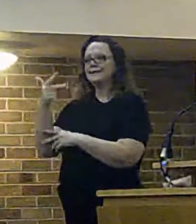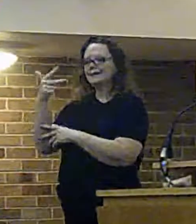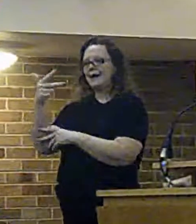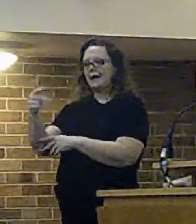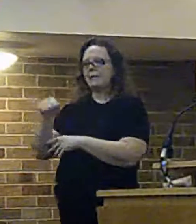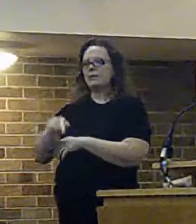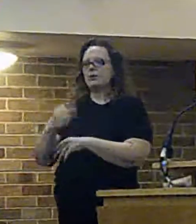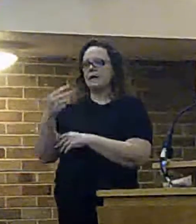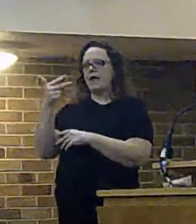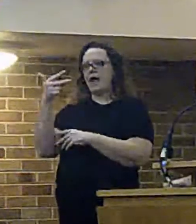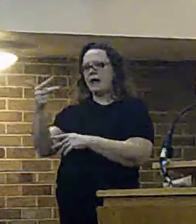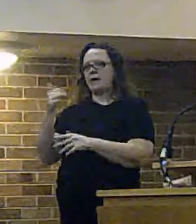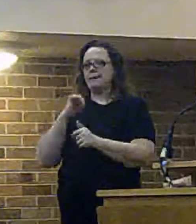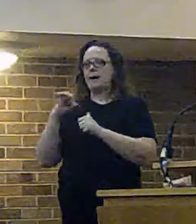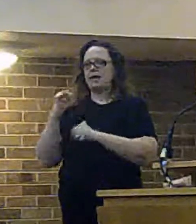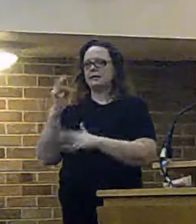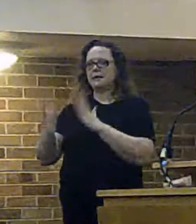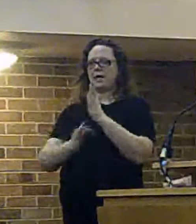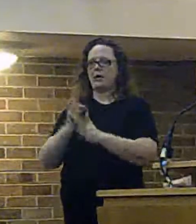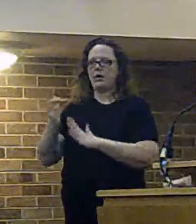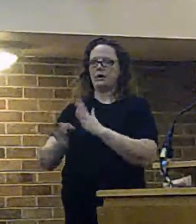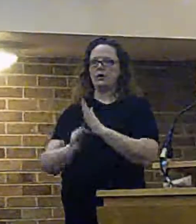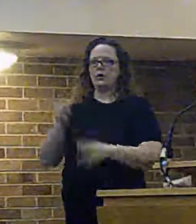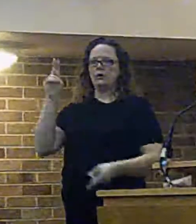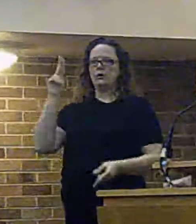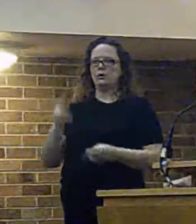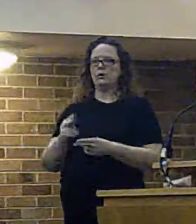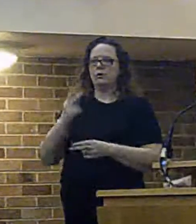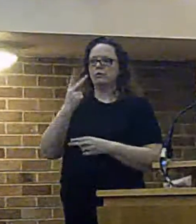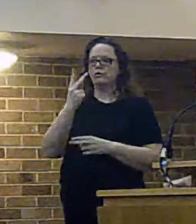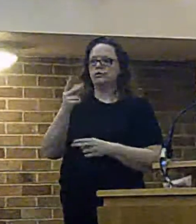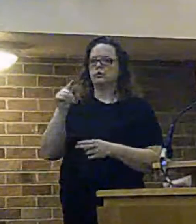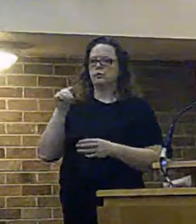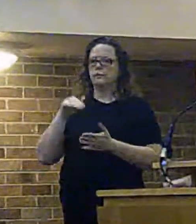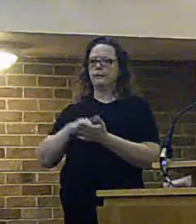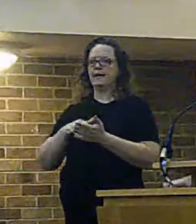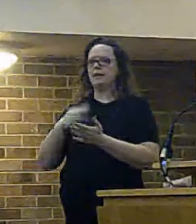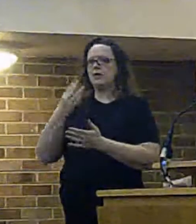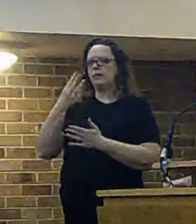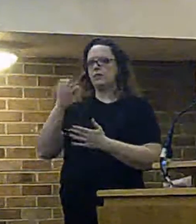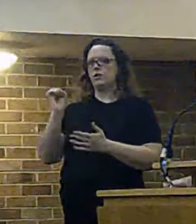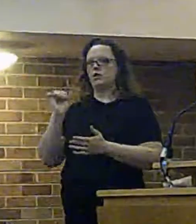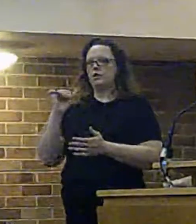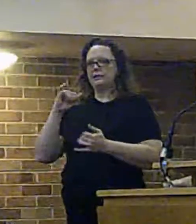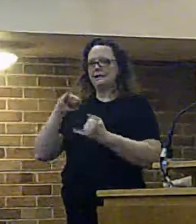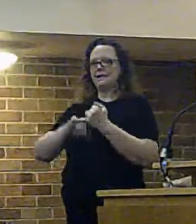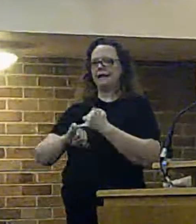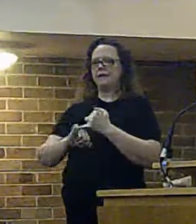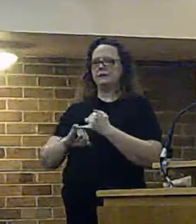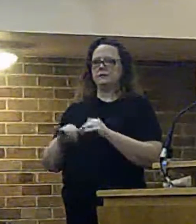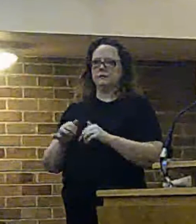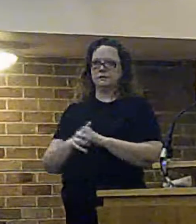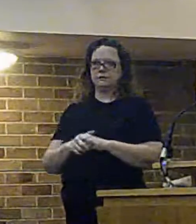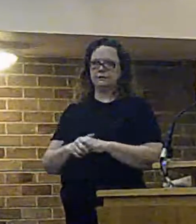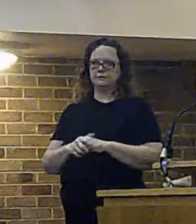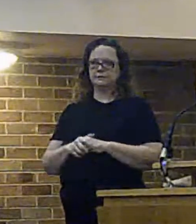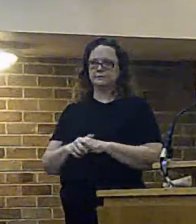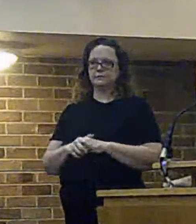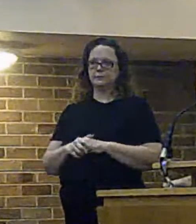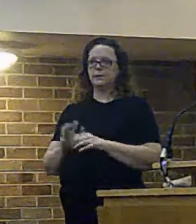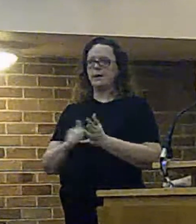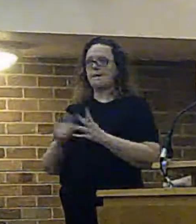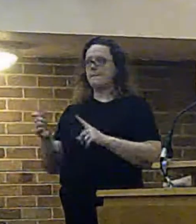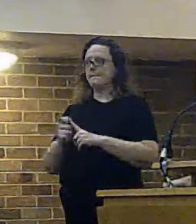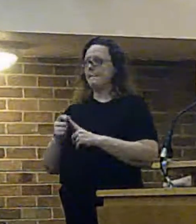an hour which reduces the journey time to two minutes 30 seconds which is broadly consistent with our map